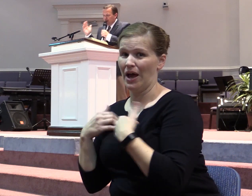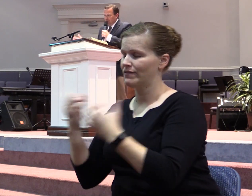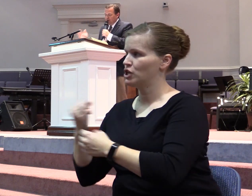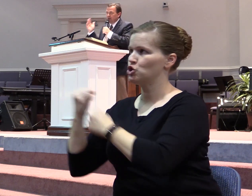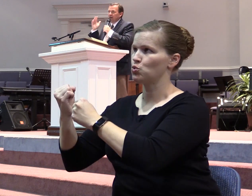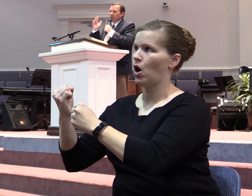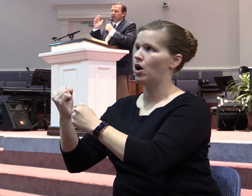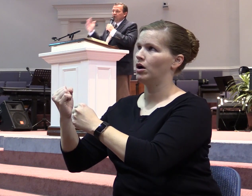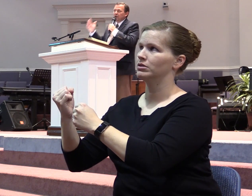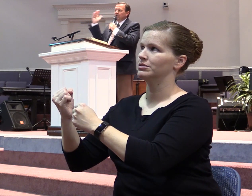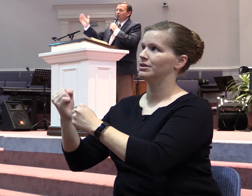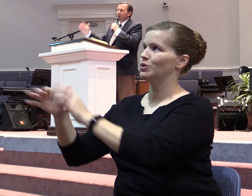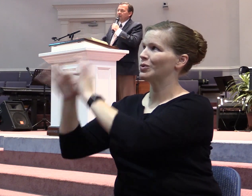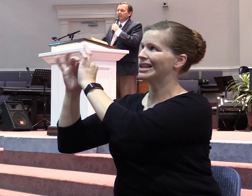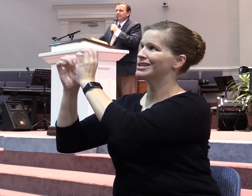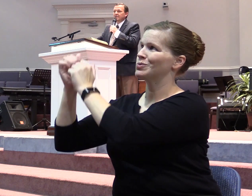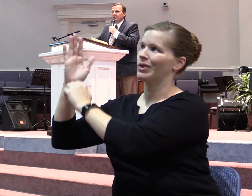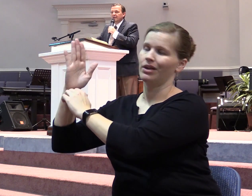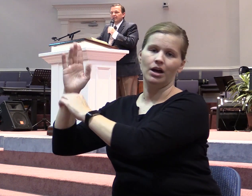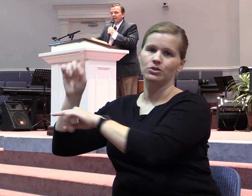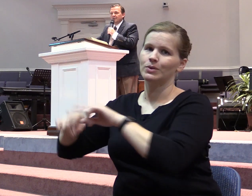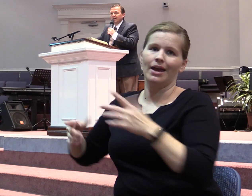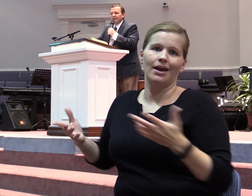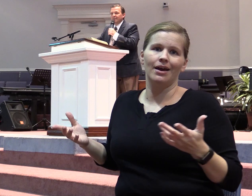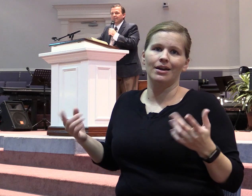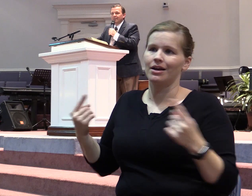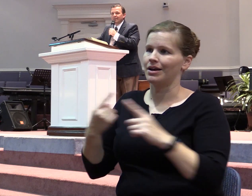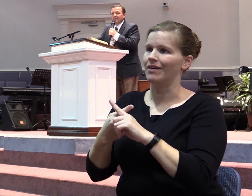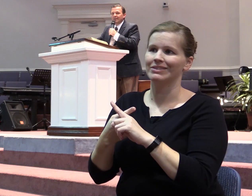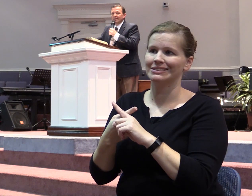the good of the holy things in the kingdom of God. Right. Amen.